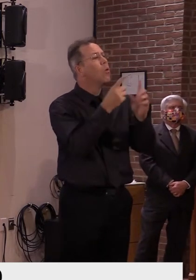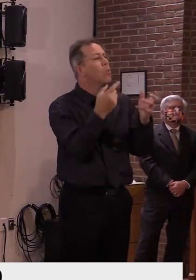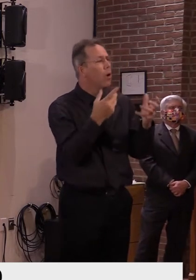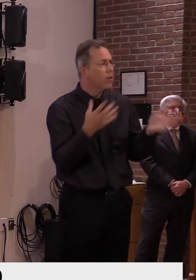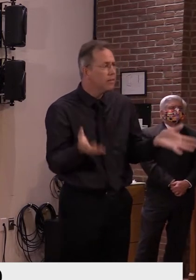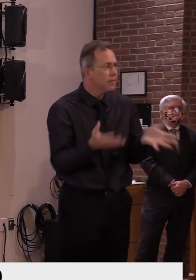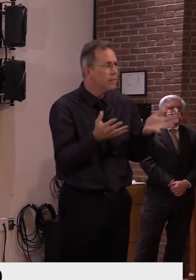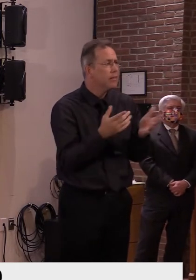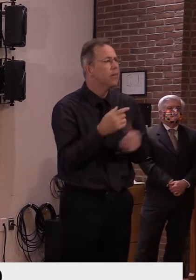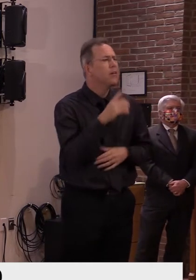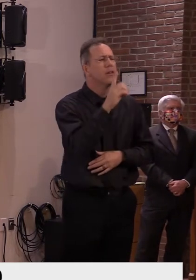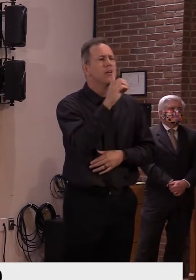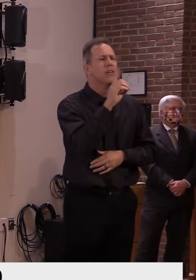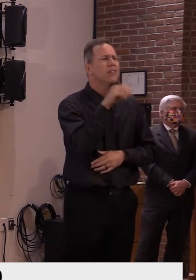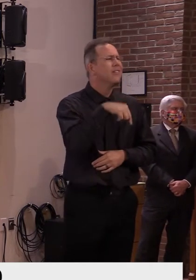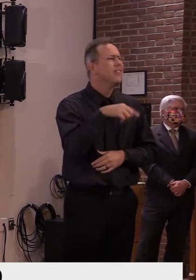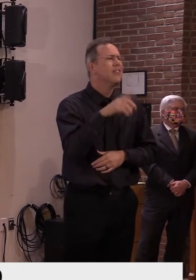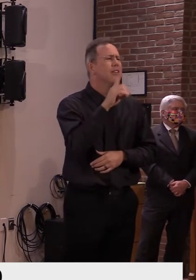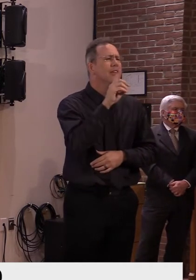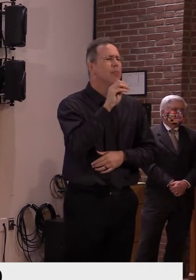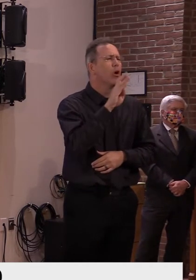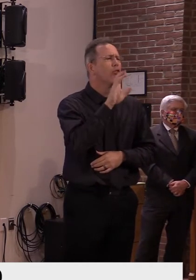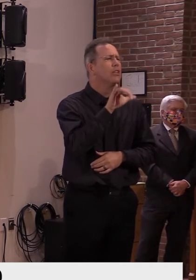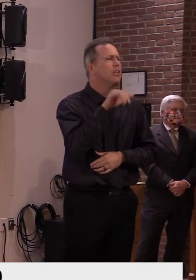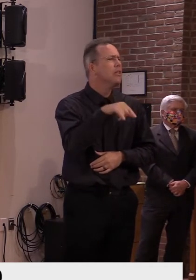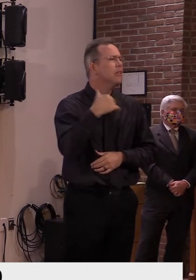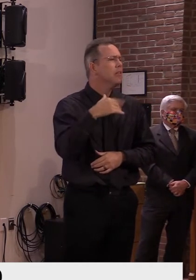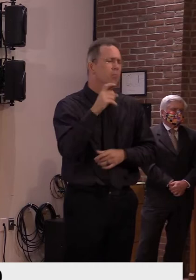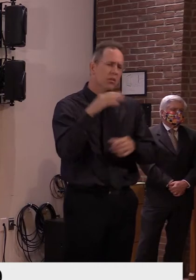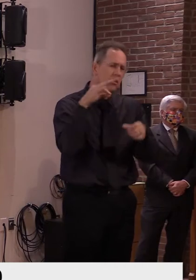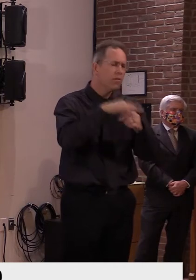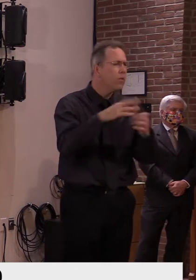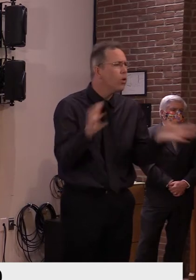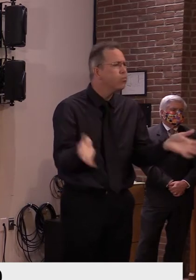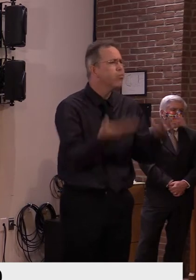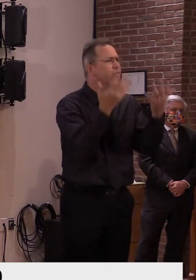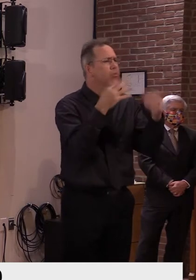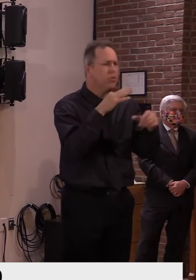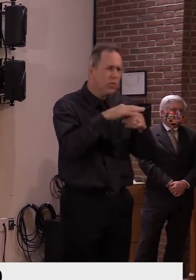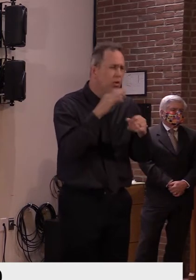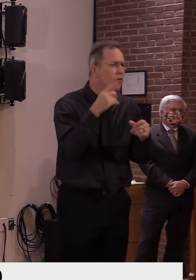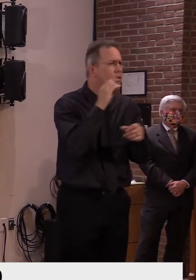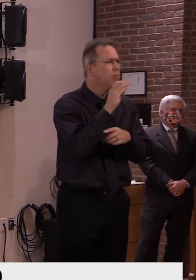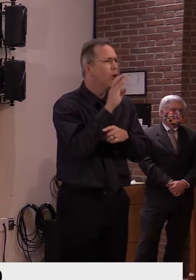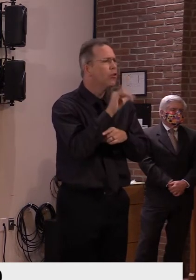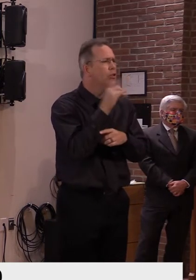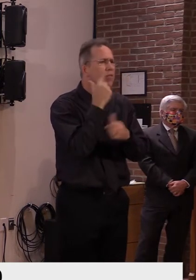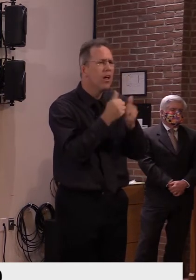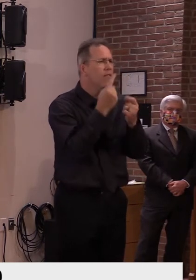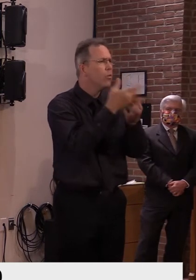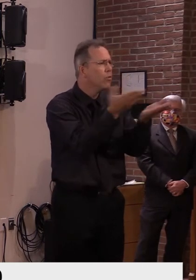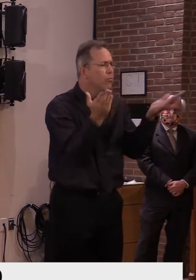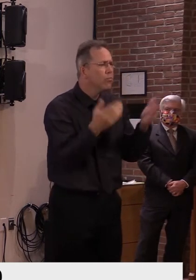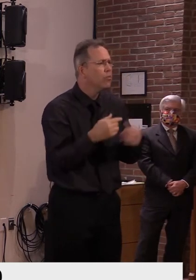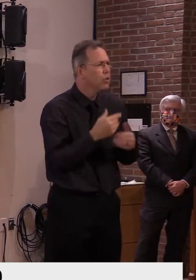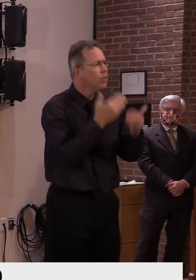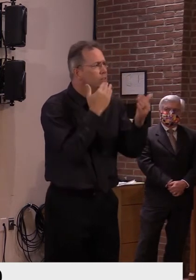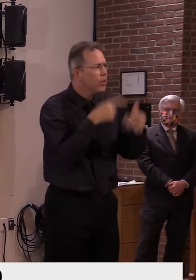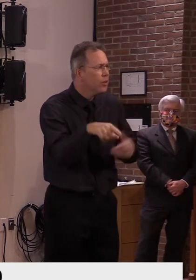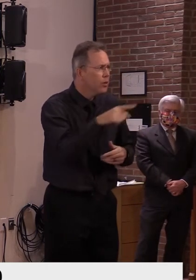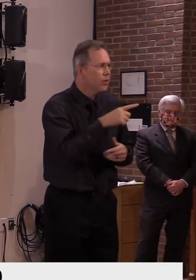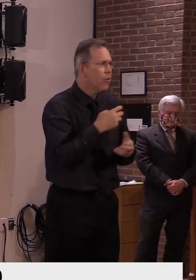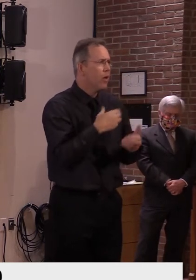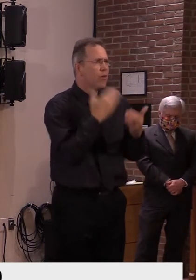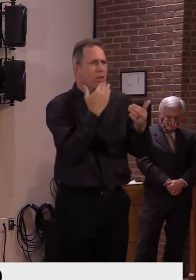make sure you thank them while you're at it. I know I will. While we have yet to return to any sense of normalcy that we have all been